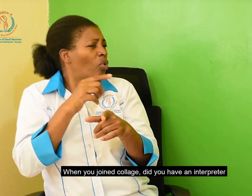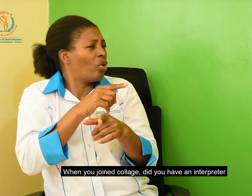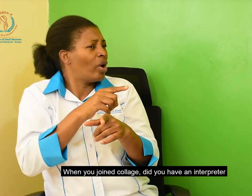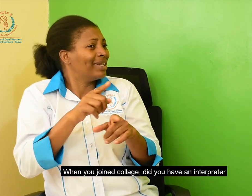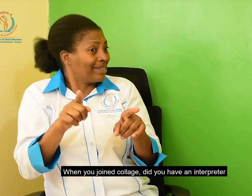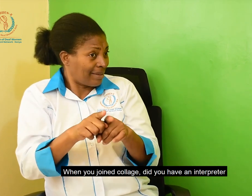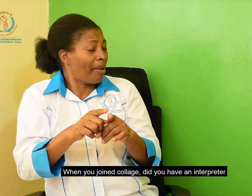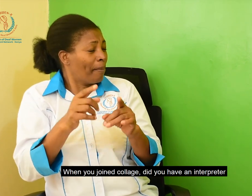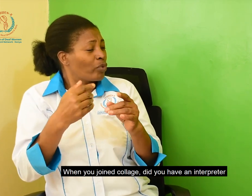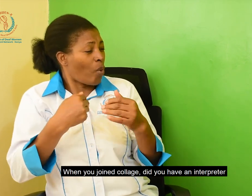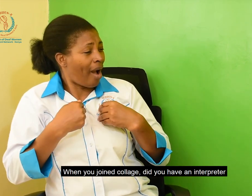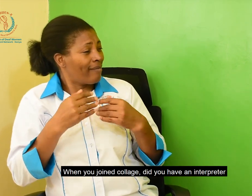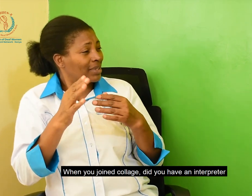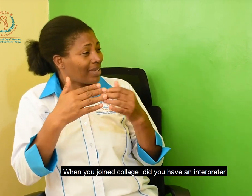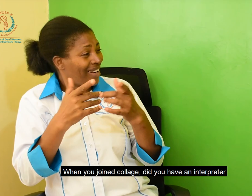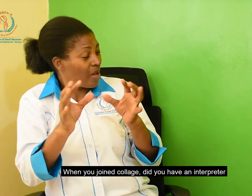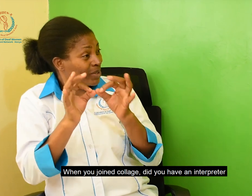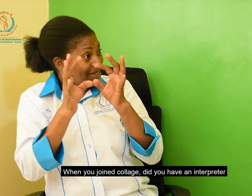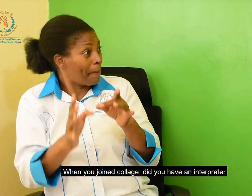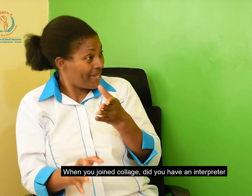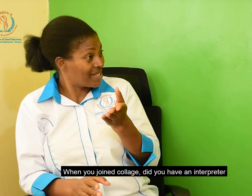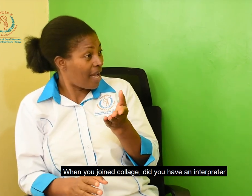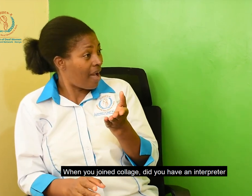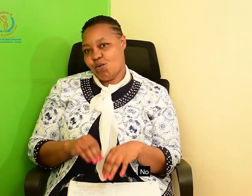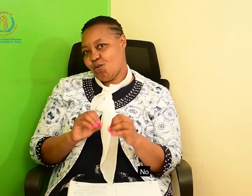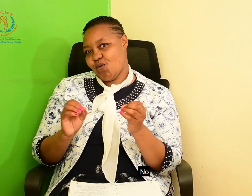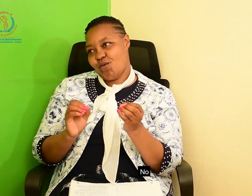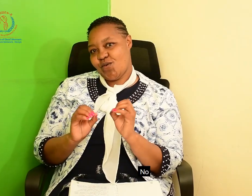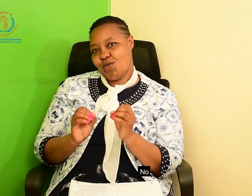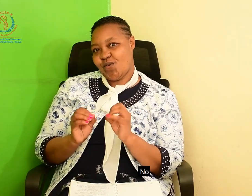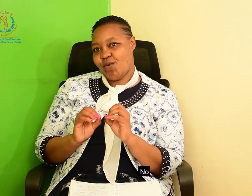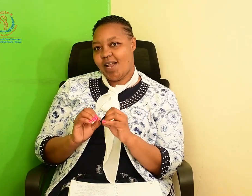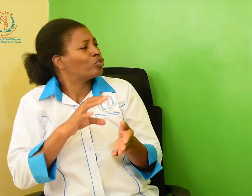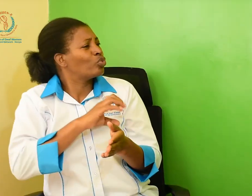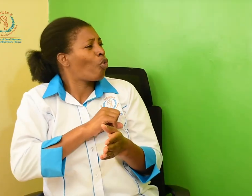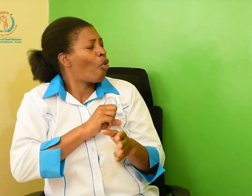When you joined college, was their interpreter there?